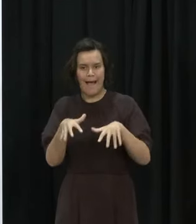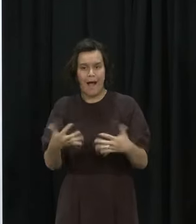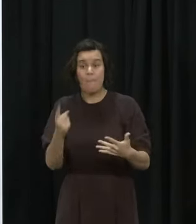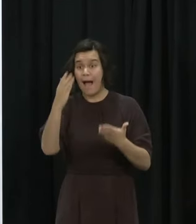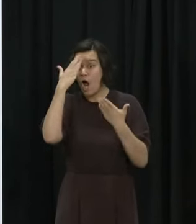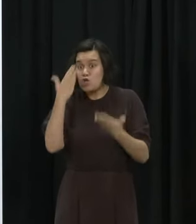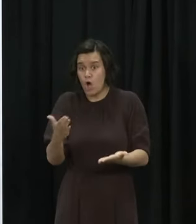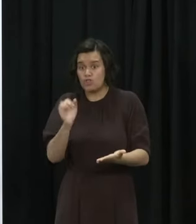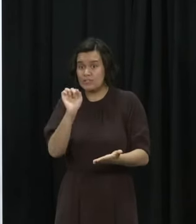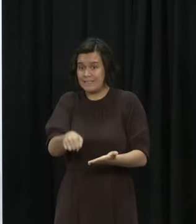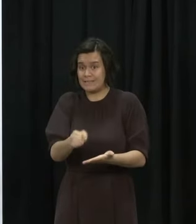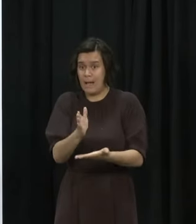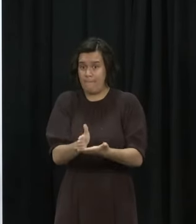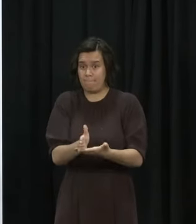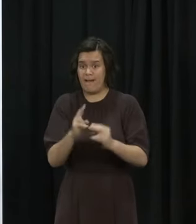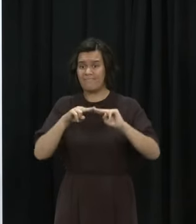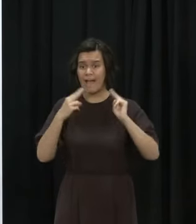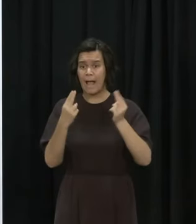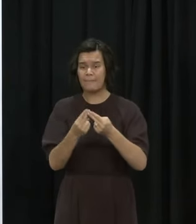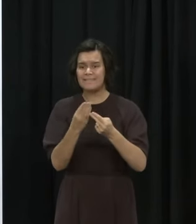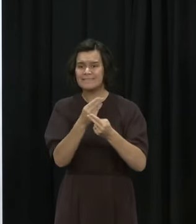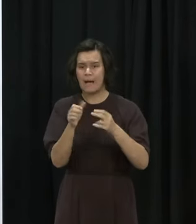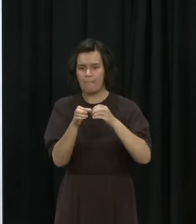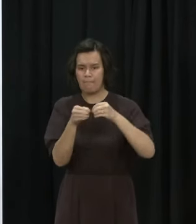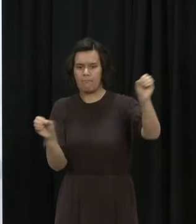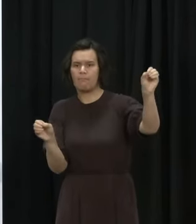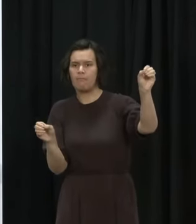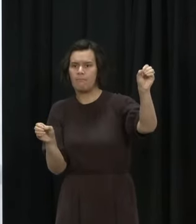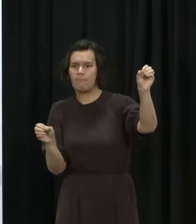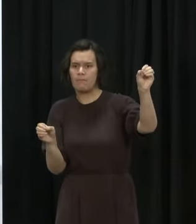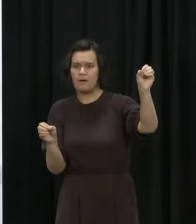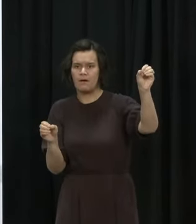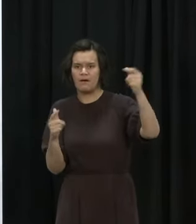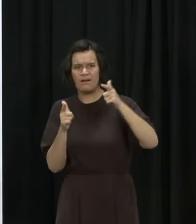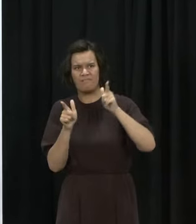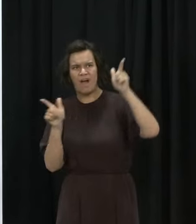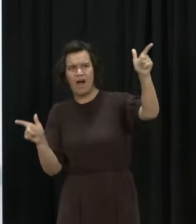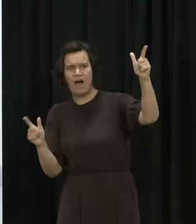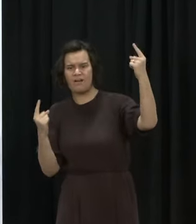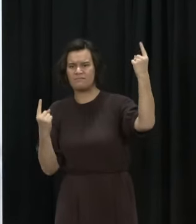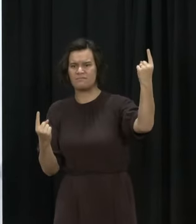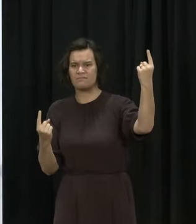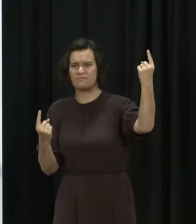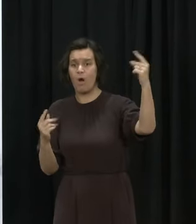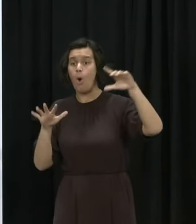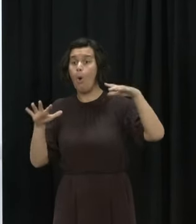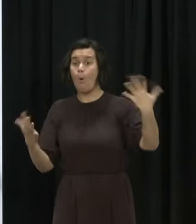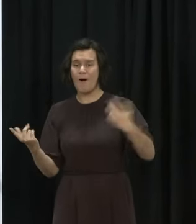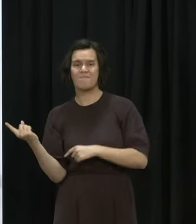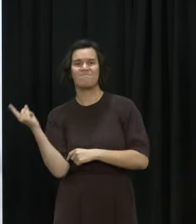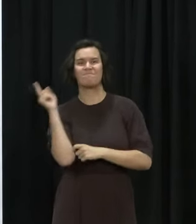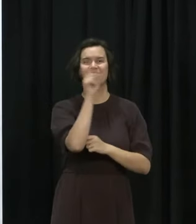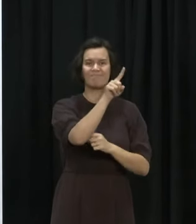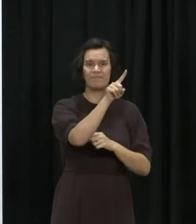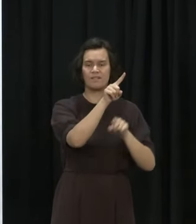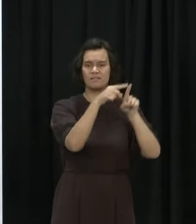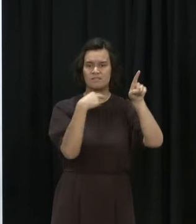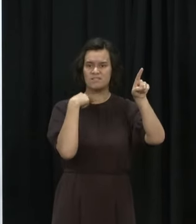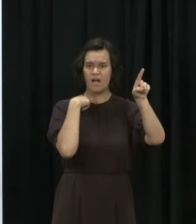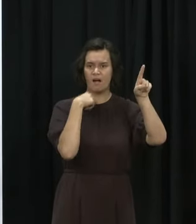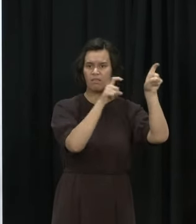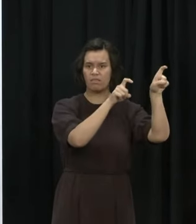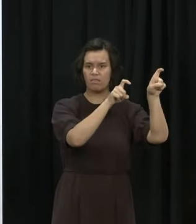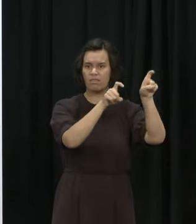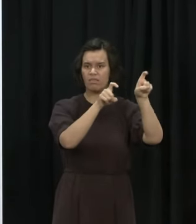that for families who are separated for people who find themselves in a place where they didn't expect to be for a prolonged period of time the mental